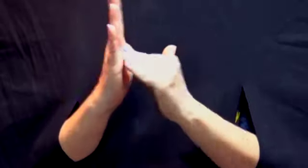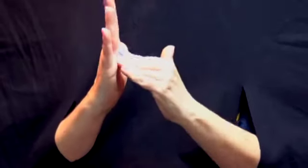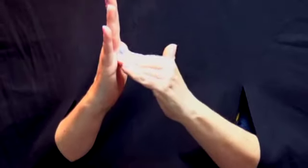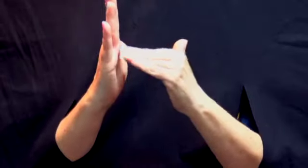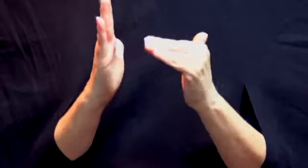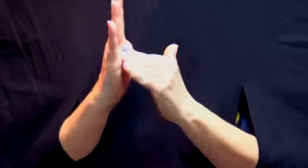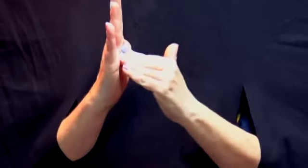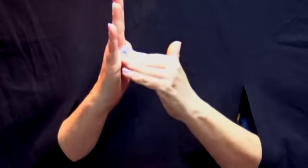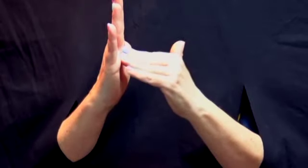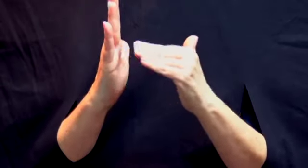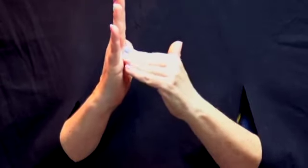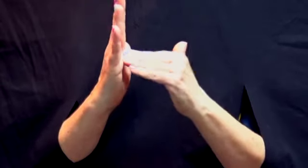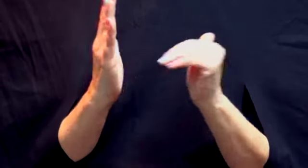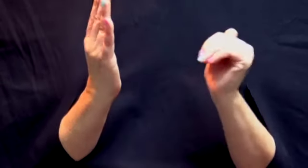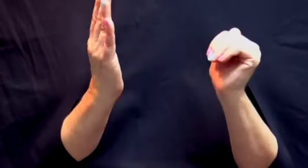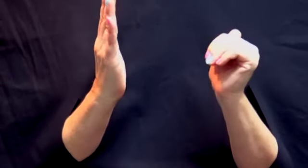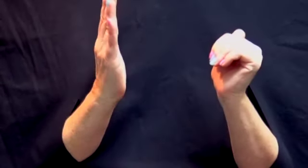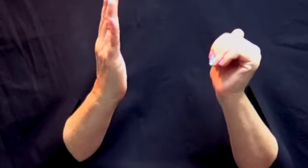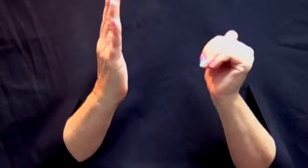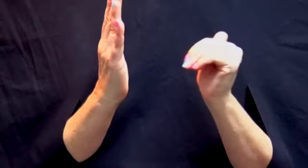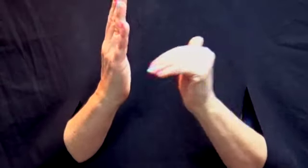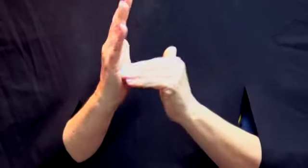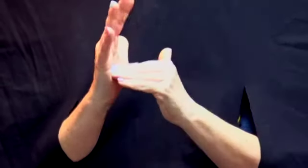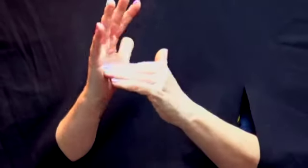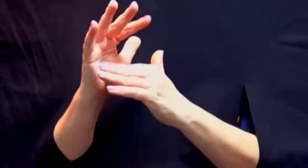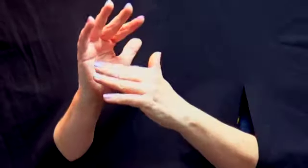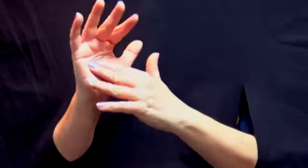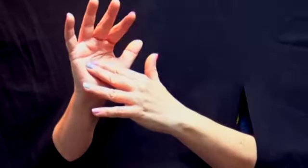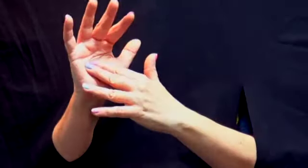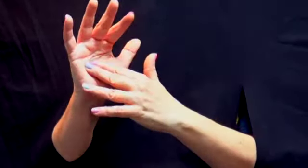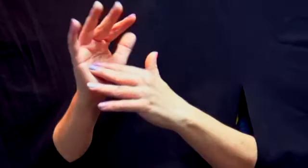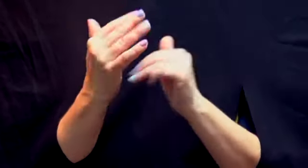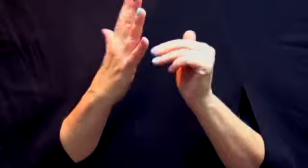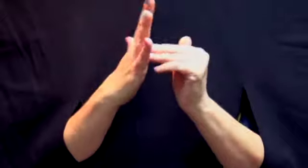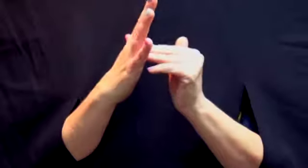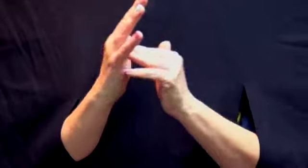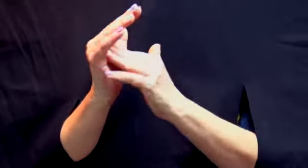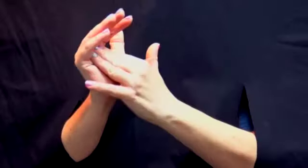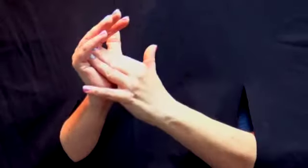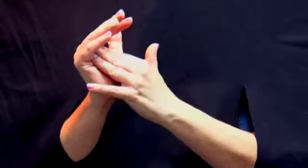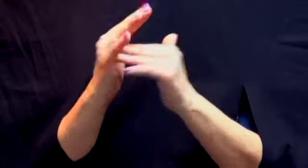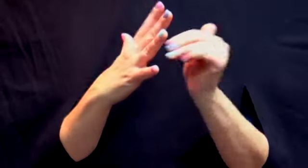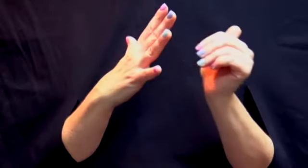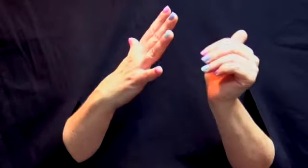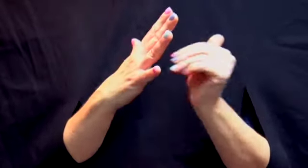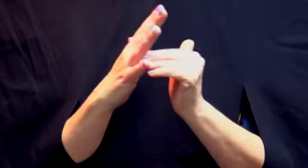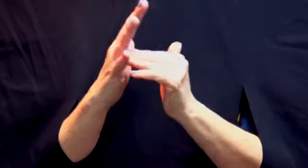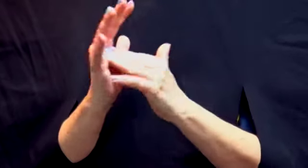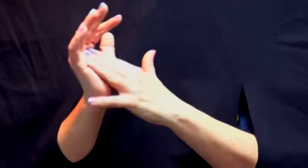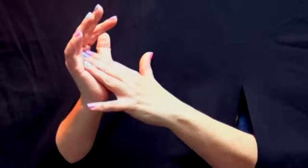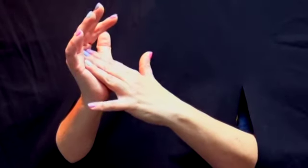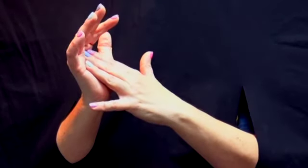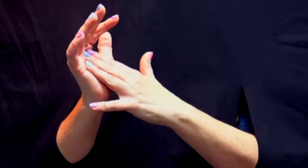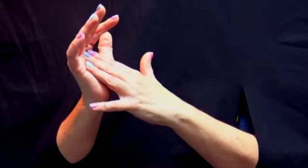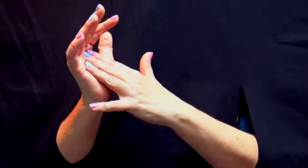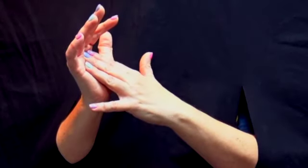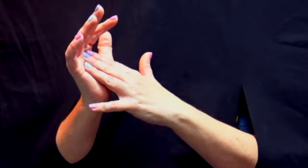board, you're never going to break it. Your movement has to go through the board, has to, and that's what's going to break the board.